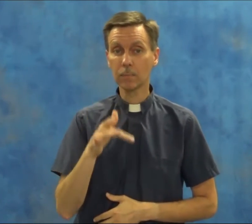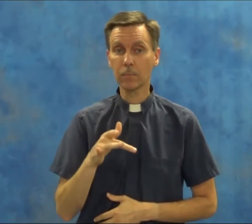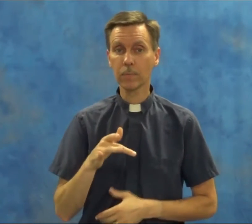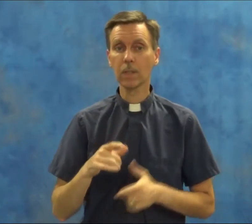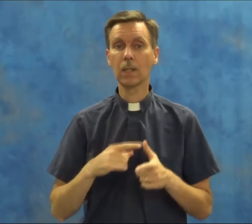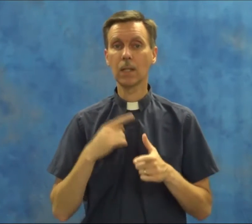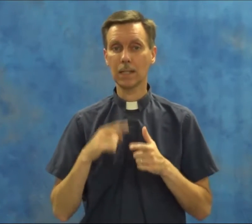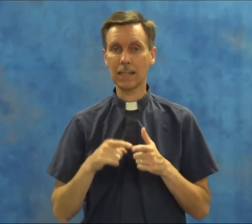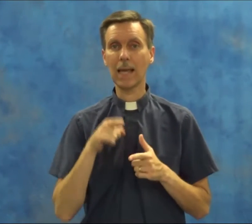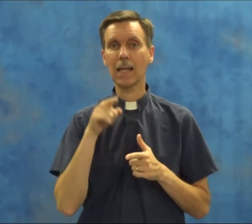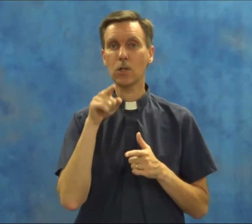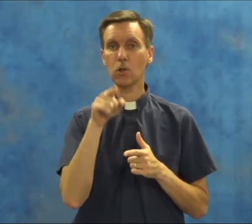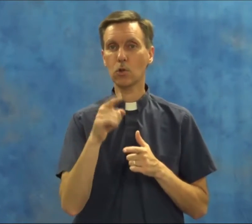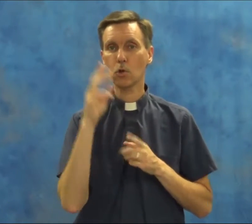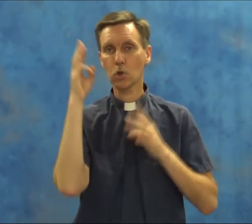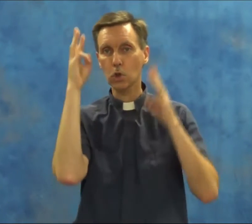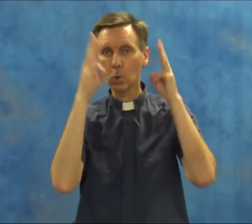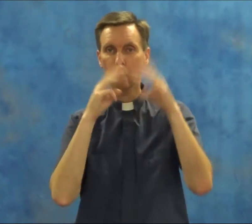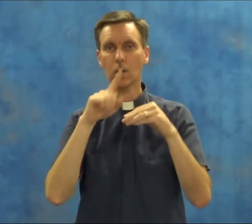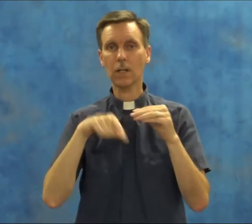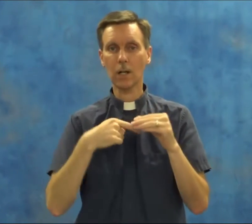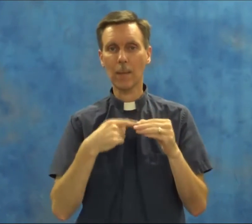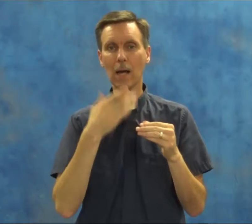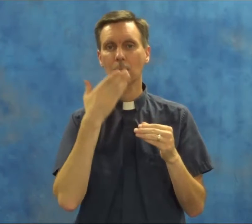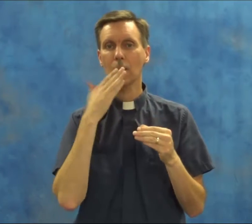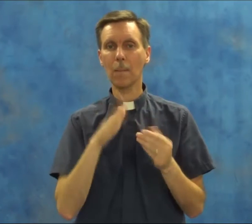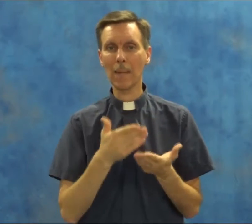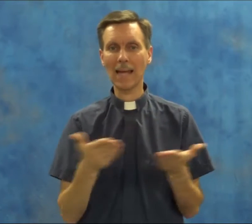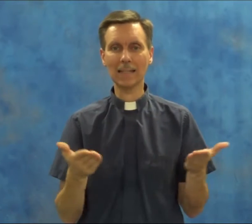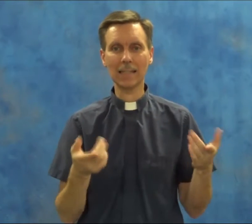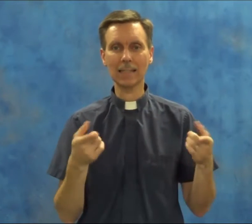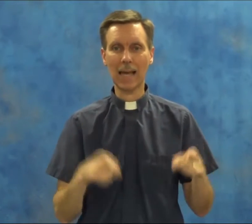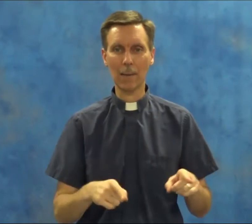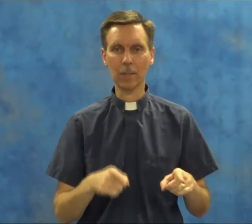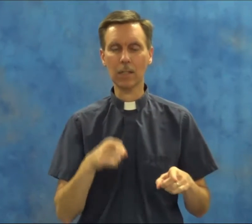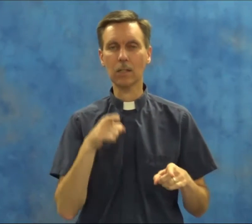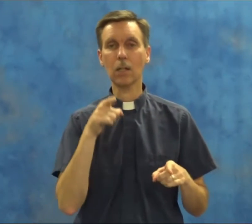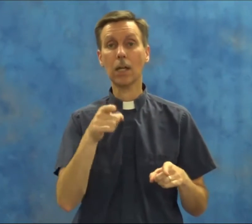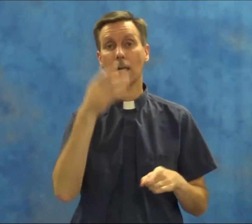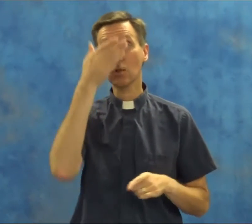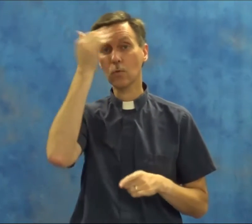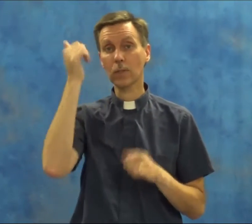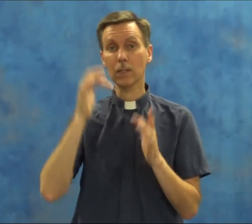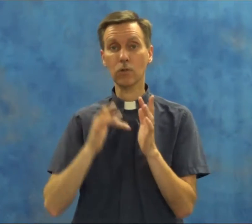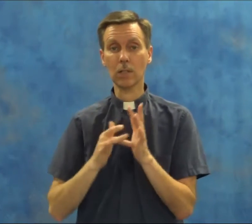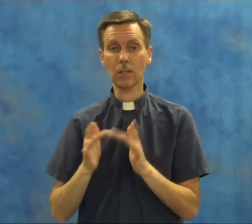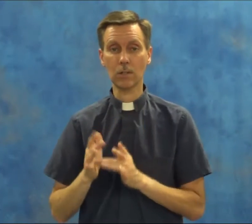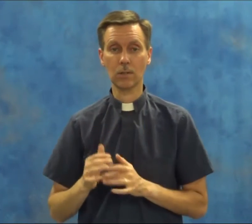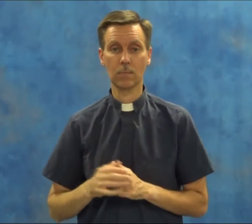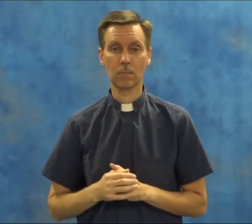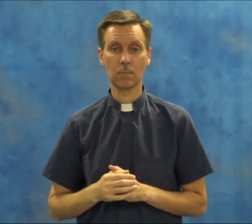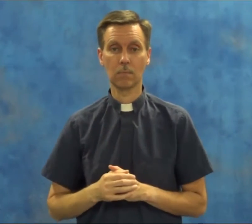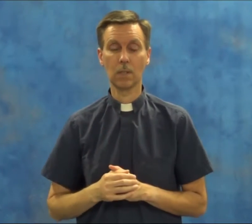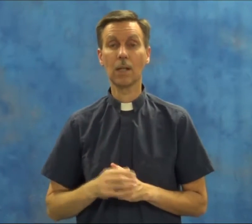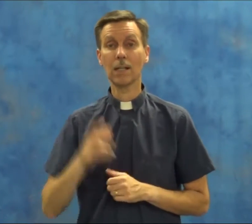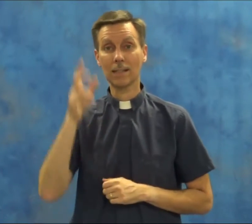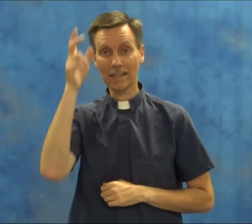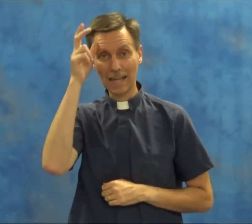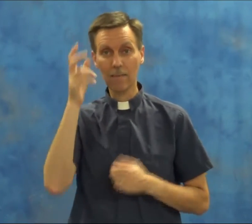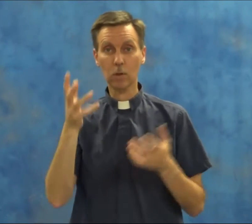then you worry about bad things happening, and you forget Jesus. The devil